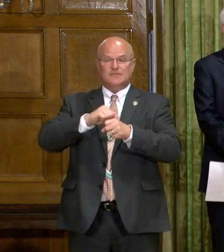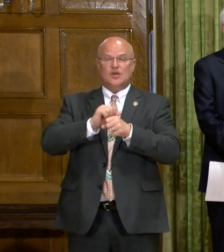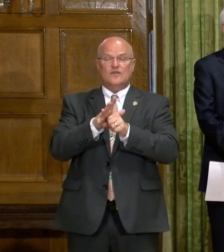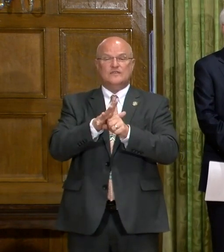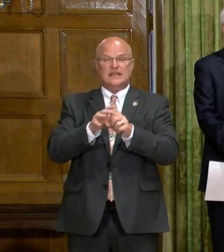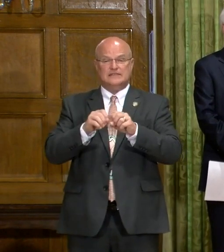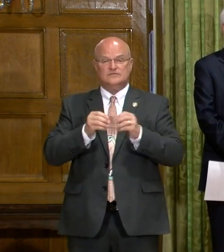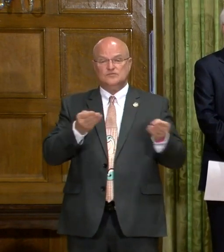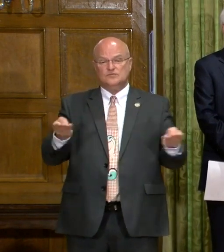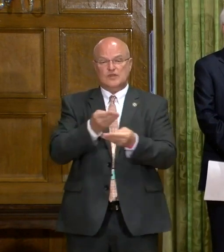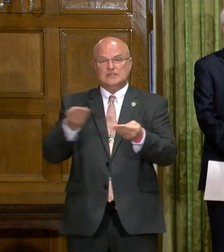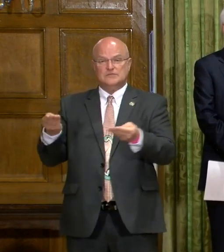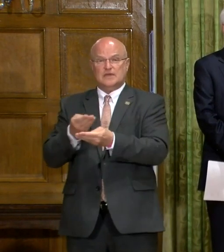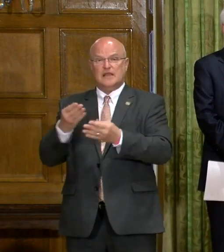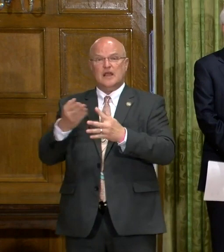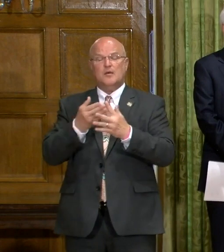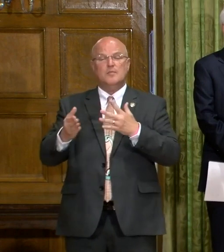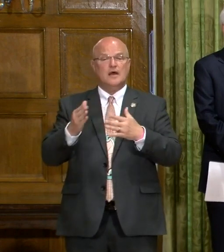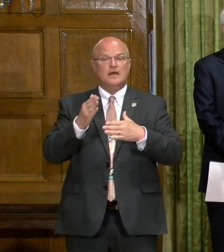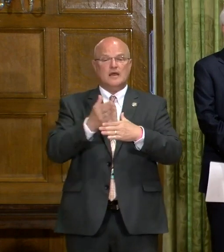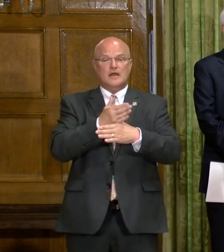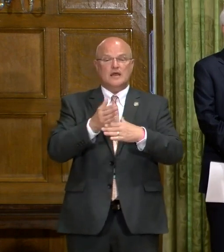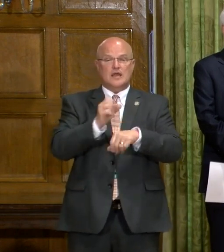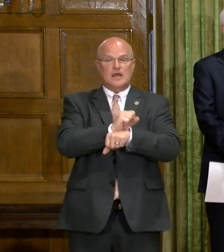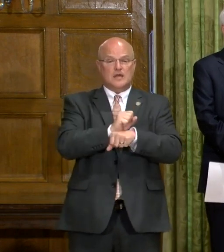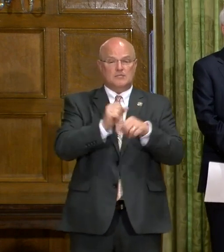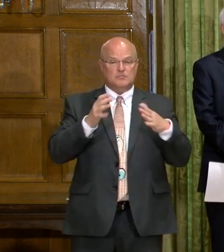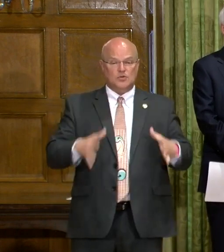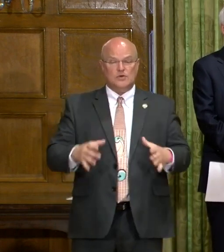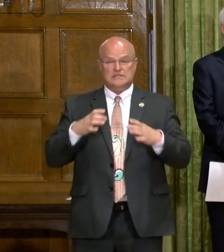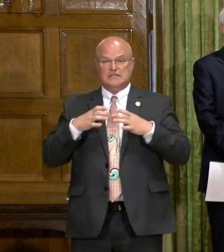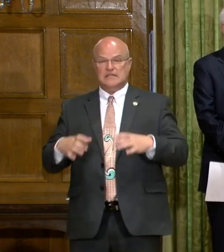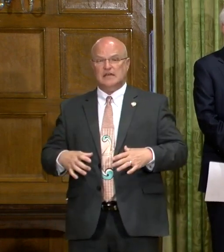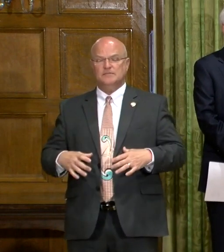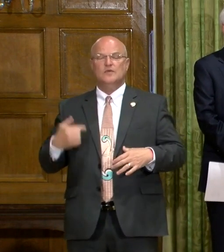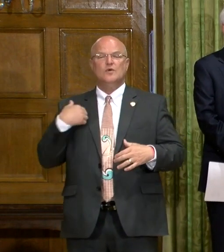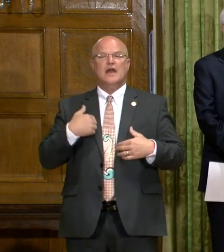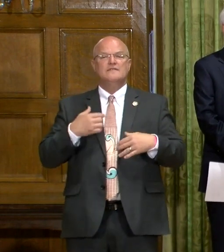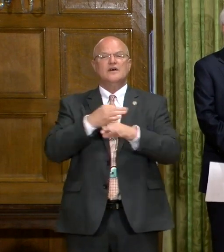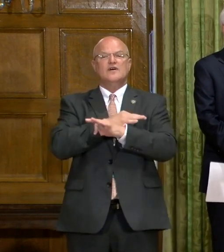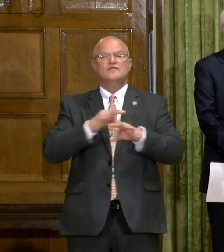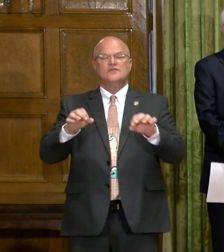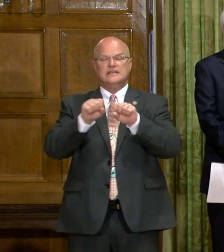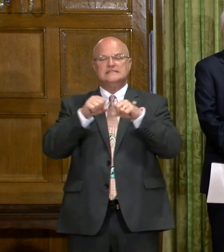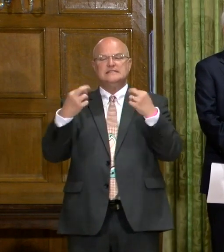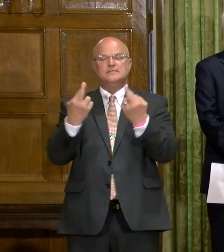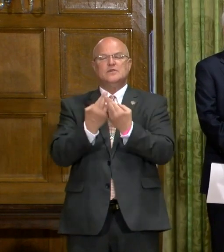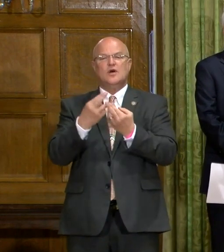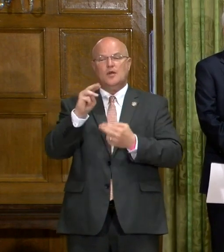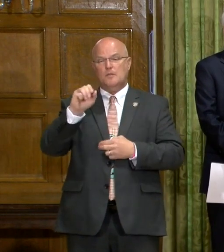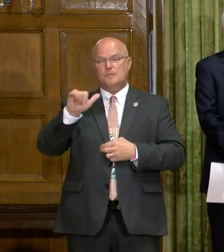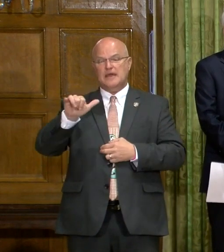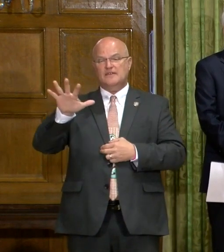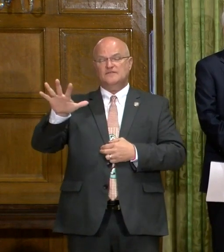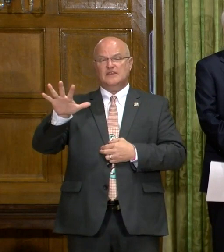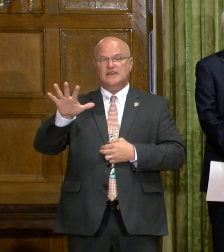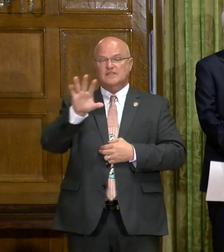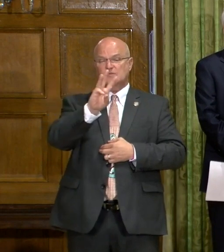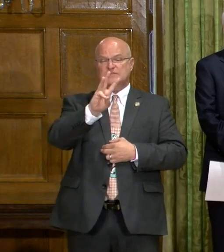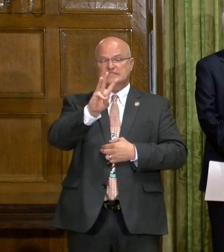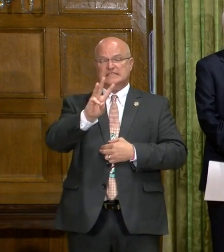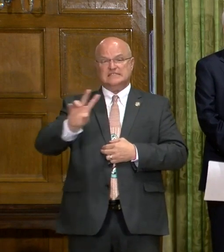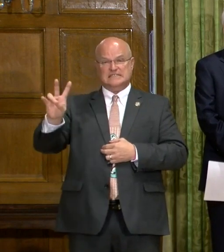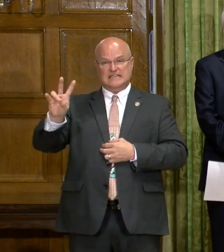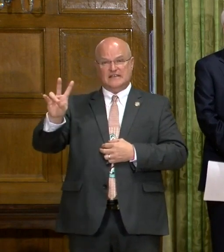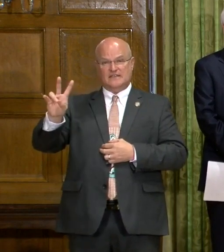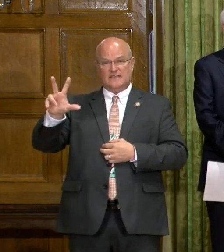COVID-19 transmission among employees and customers, we are offering a free seminar on Tuesday, May 5, from 6 p.m. to